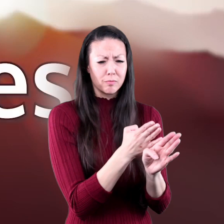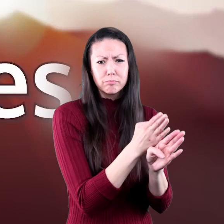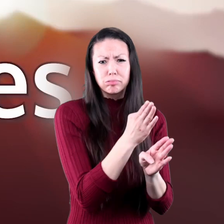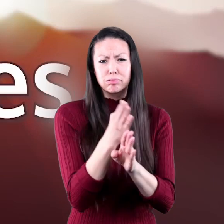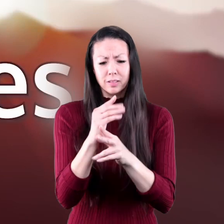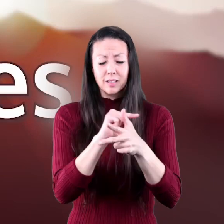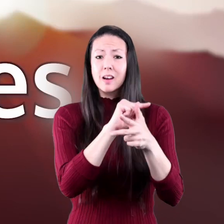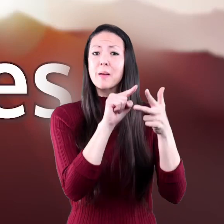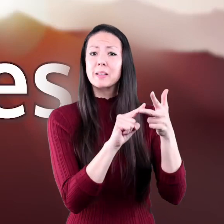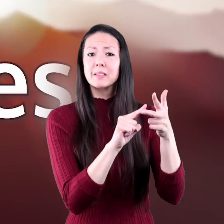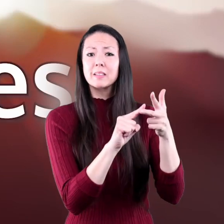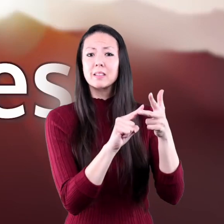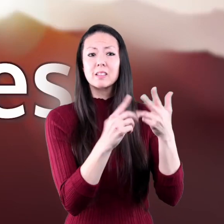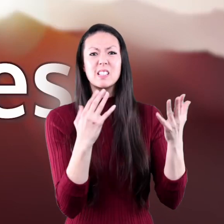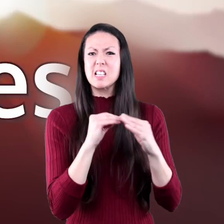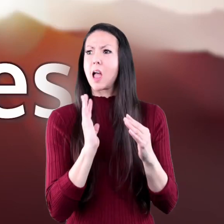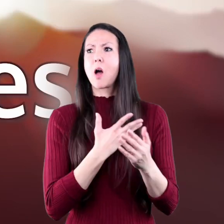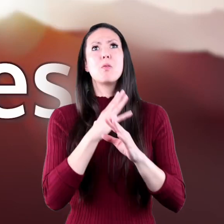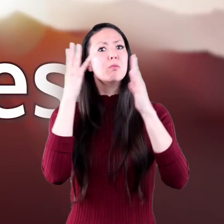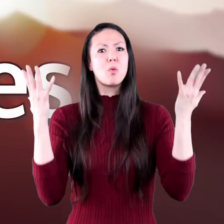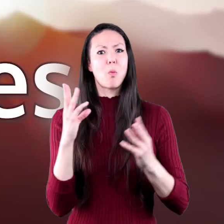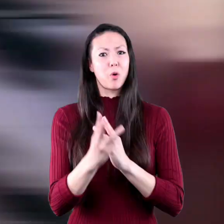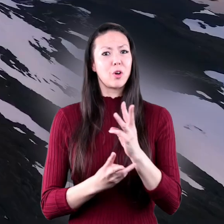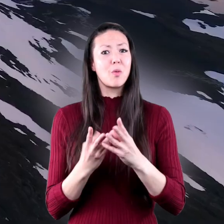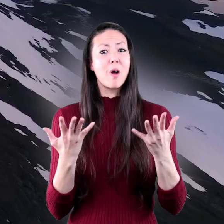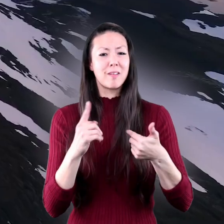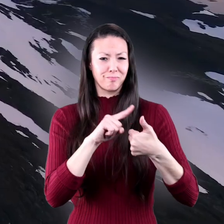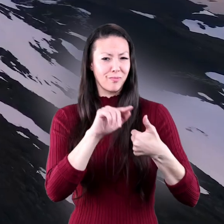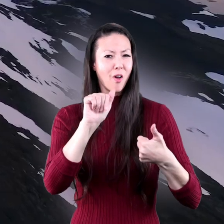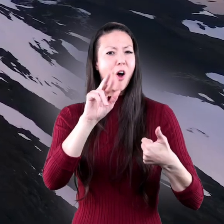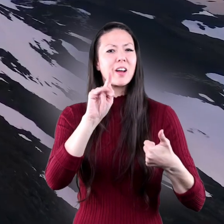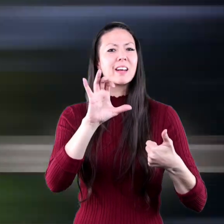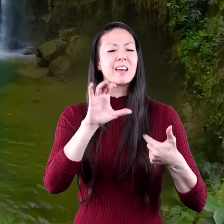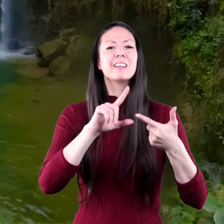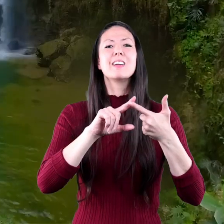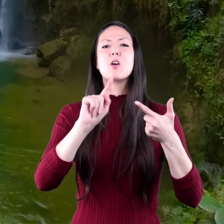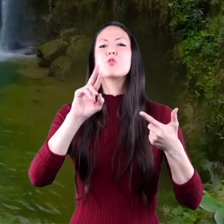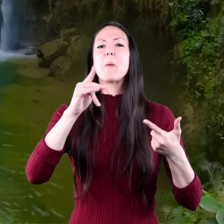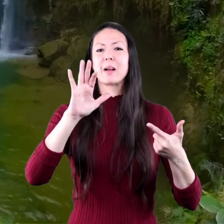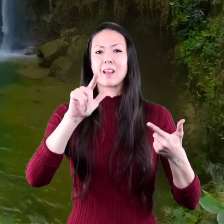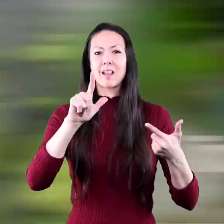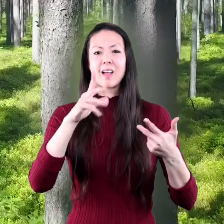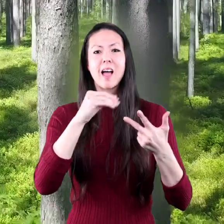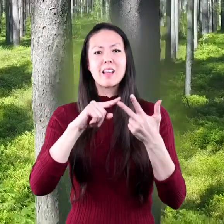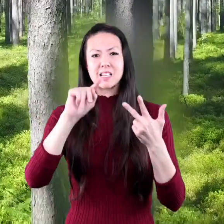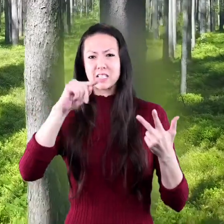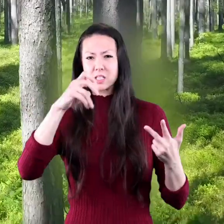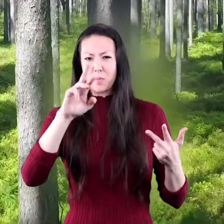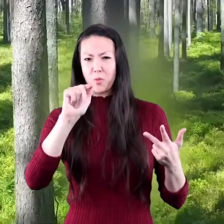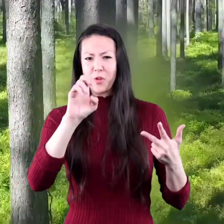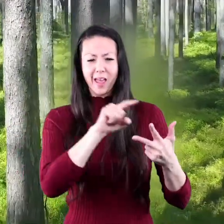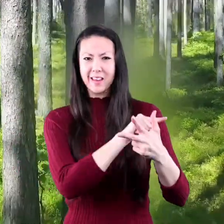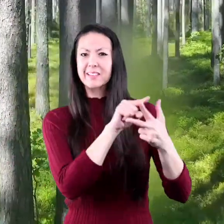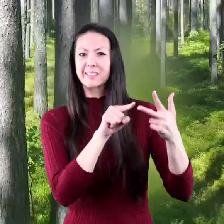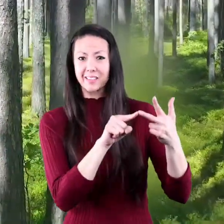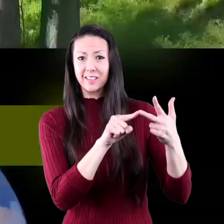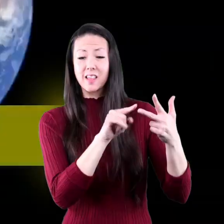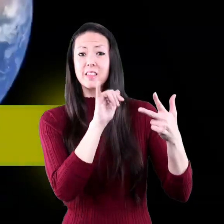main climates in our world. Arctic, tropical, and temperate. Arctic